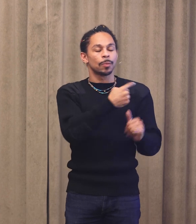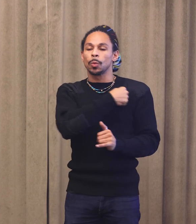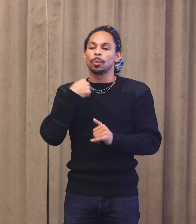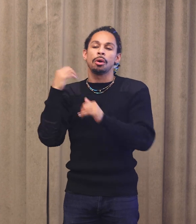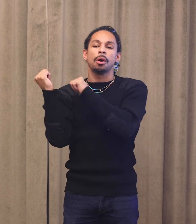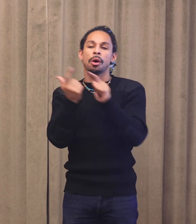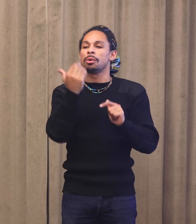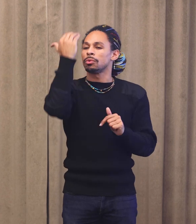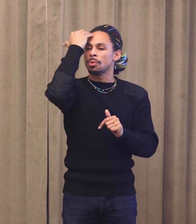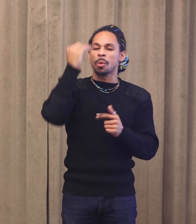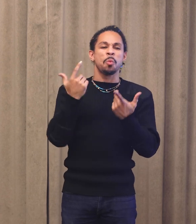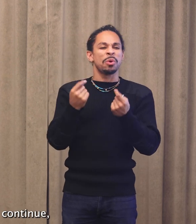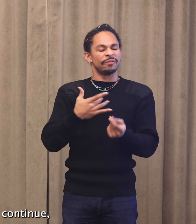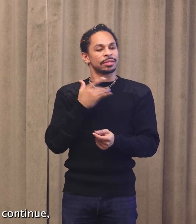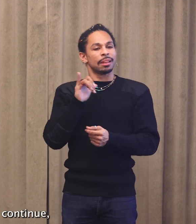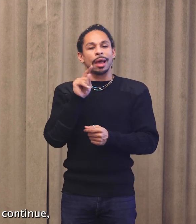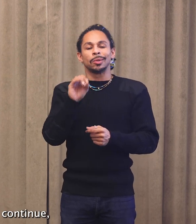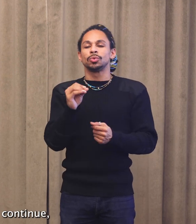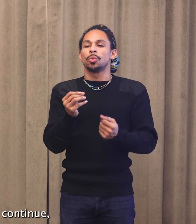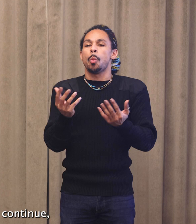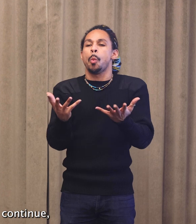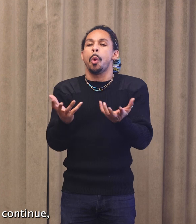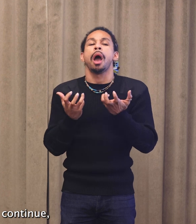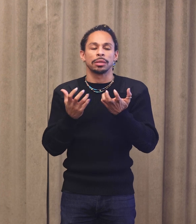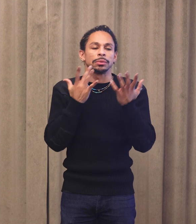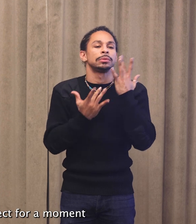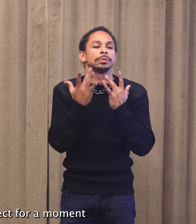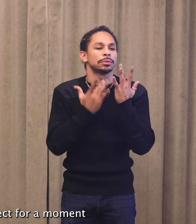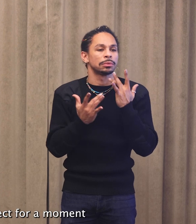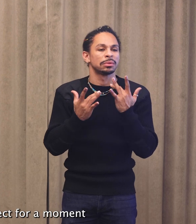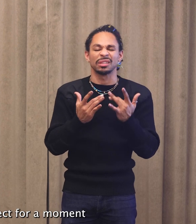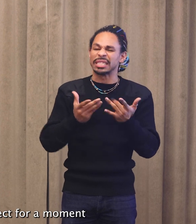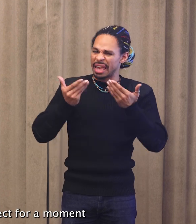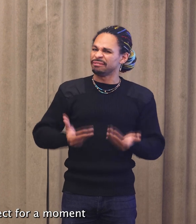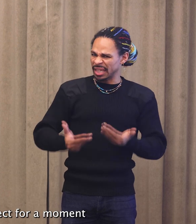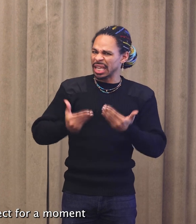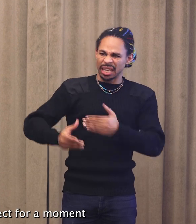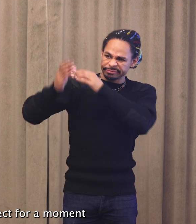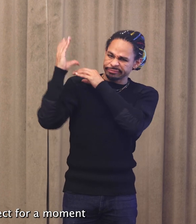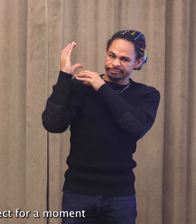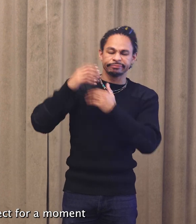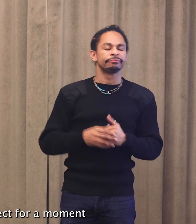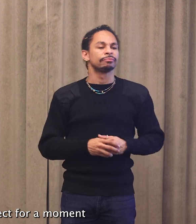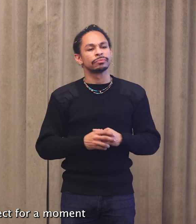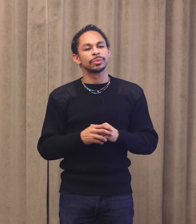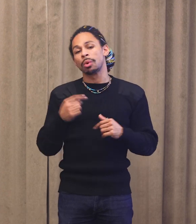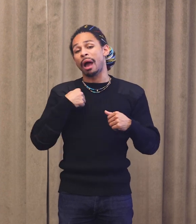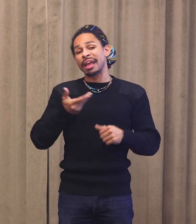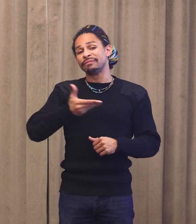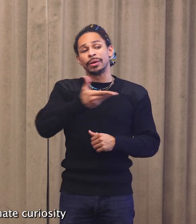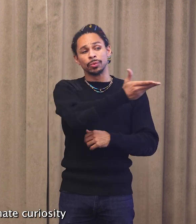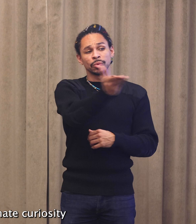want. So before we continue, I'd invite you to reflect for a moment